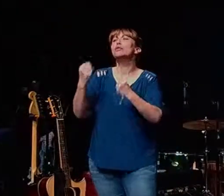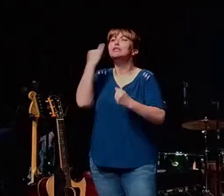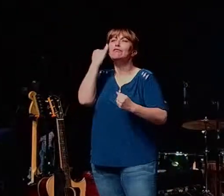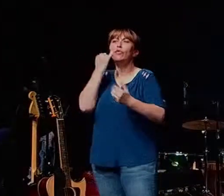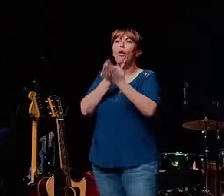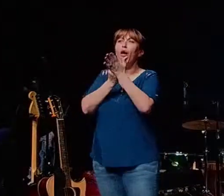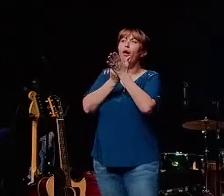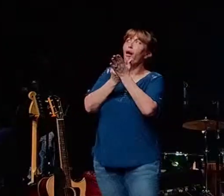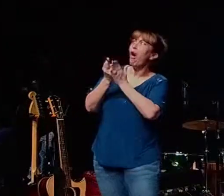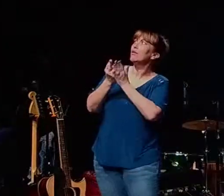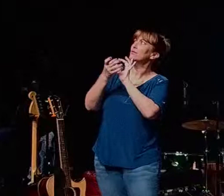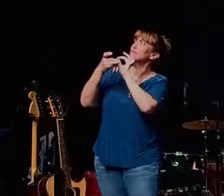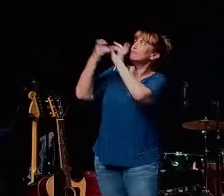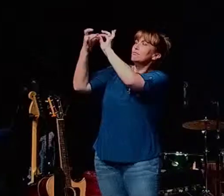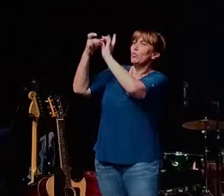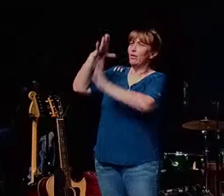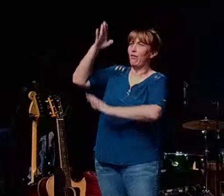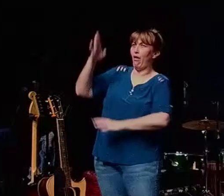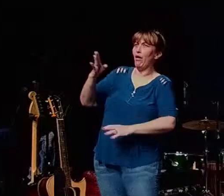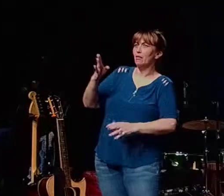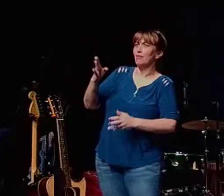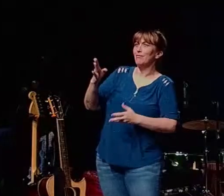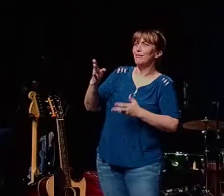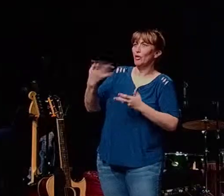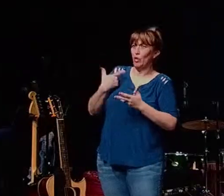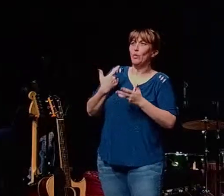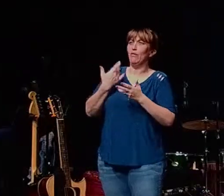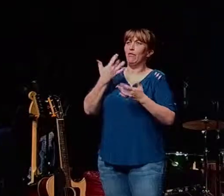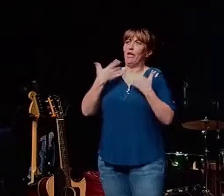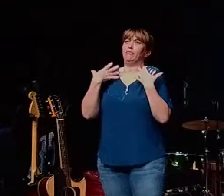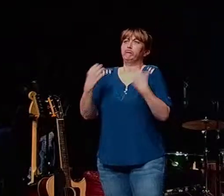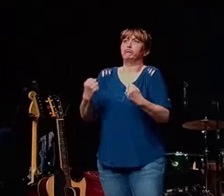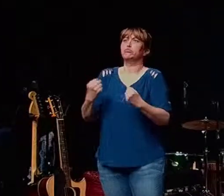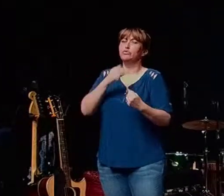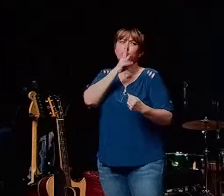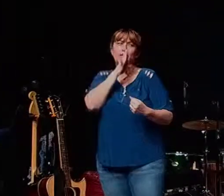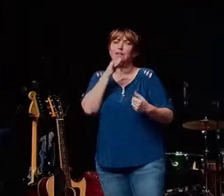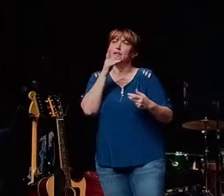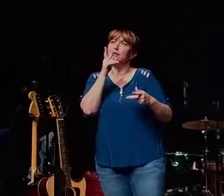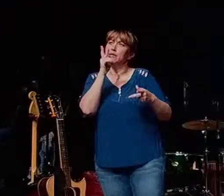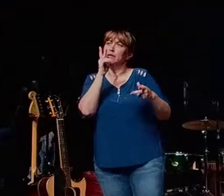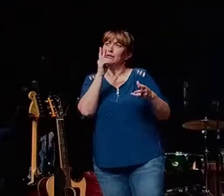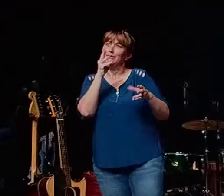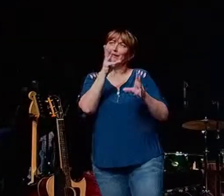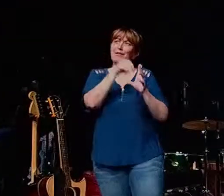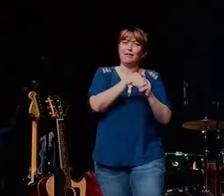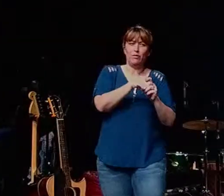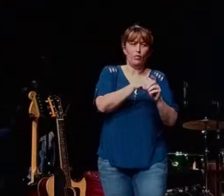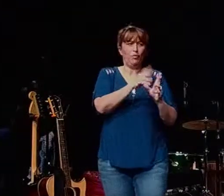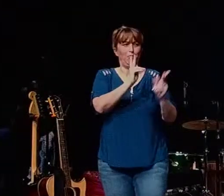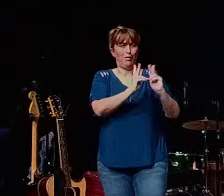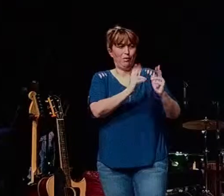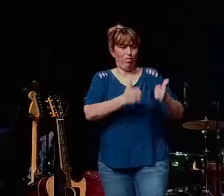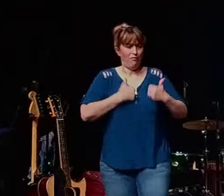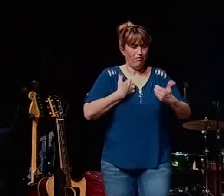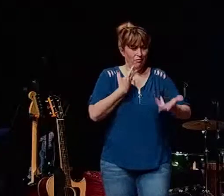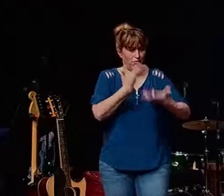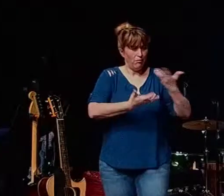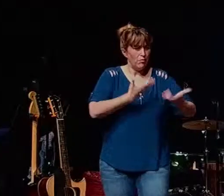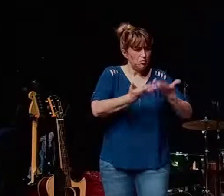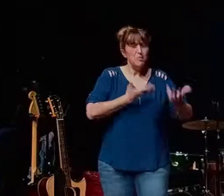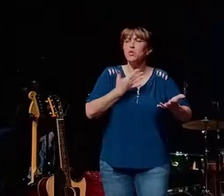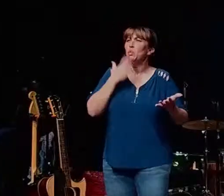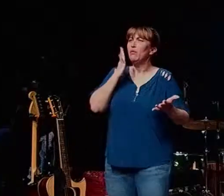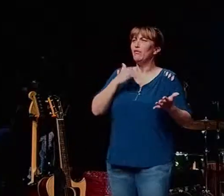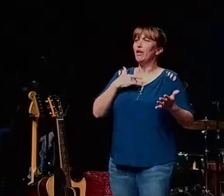and to speak truth into people's lives even if it feels weird even if you feel like you're not worthy